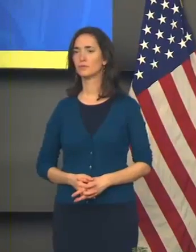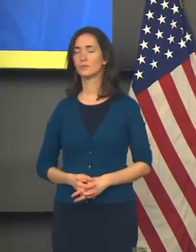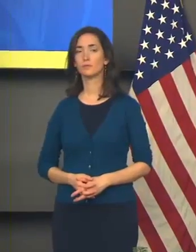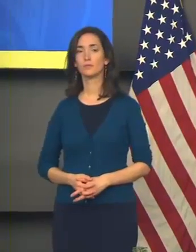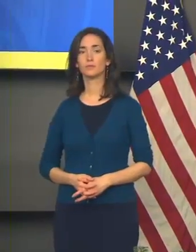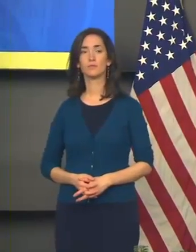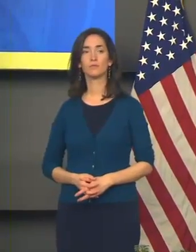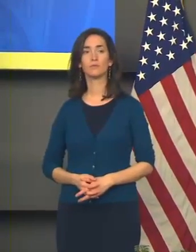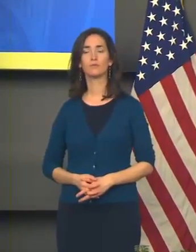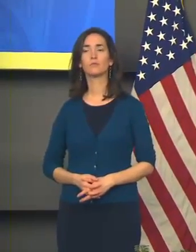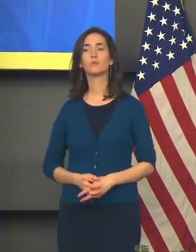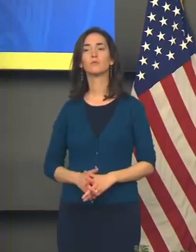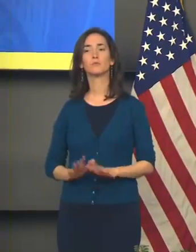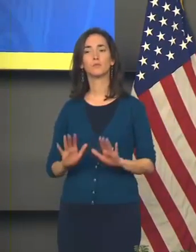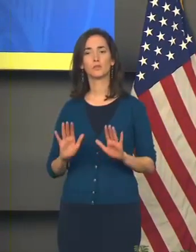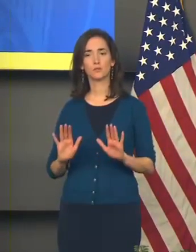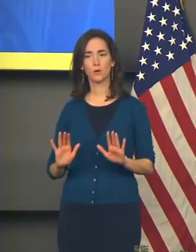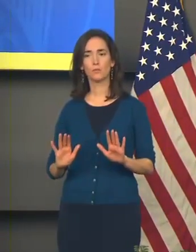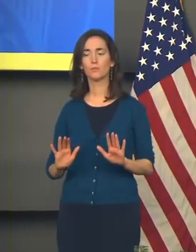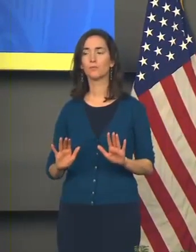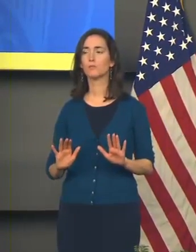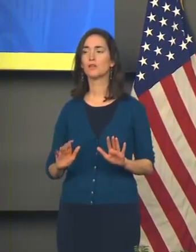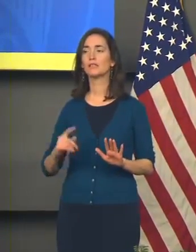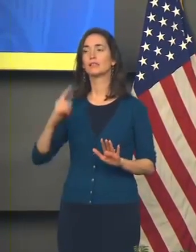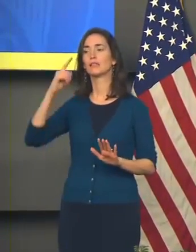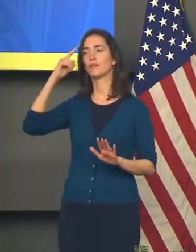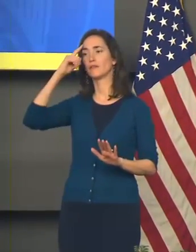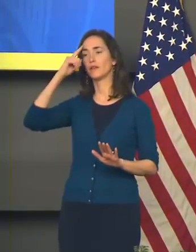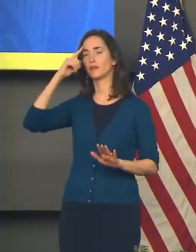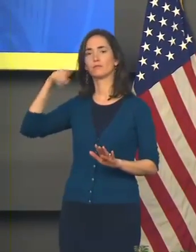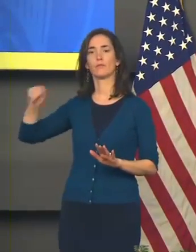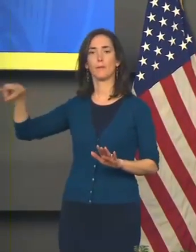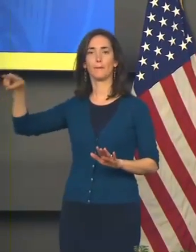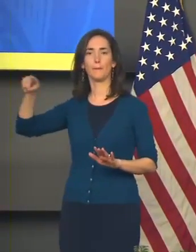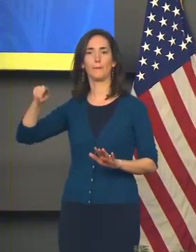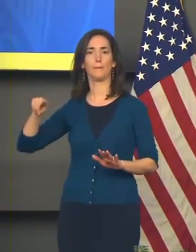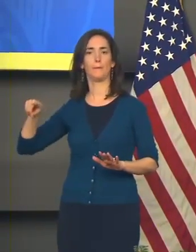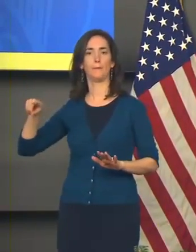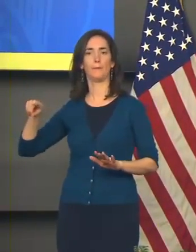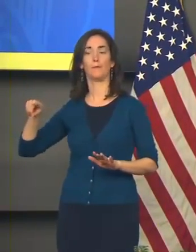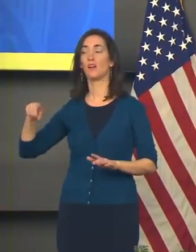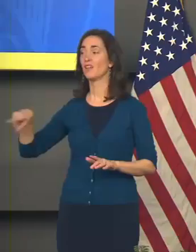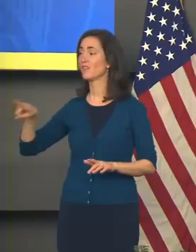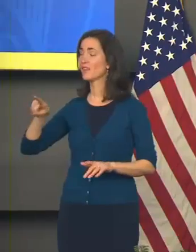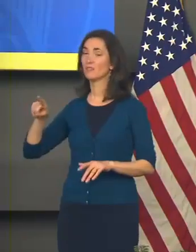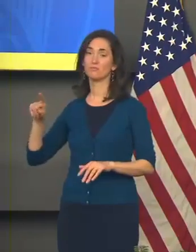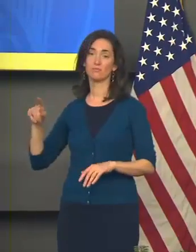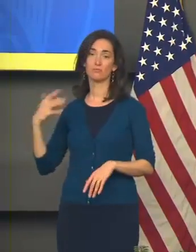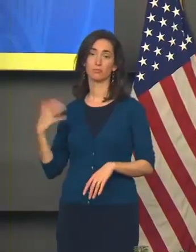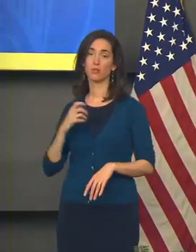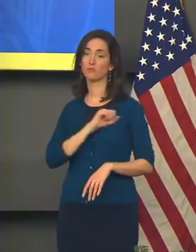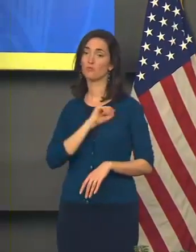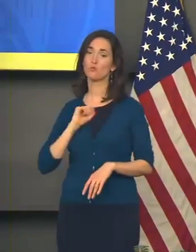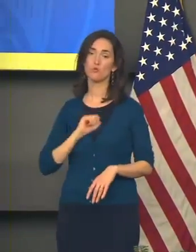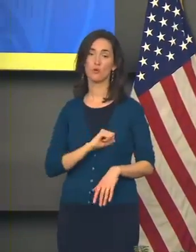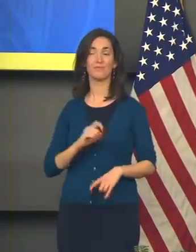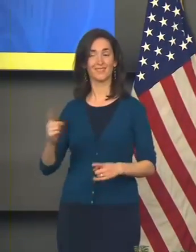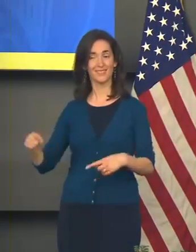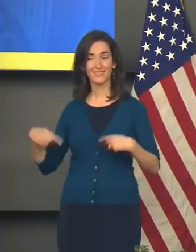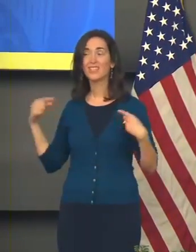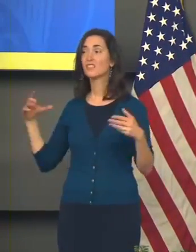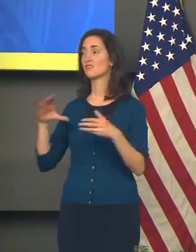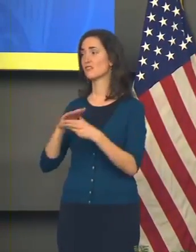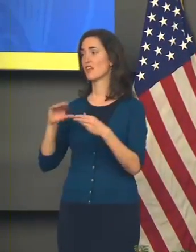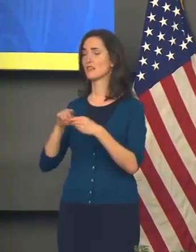Let's do what we can for them. You know, they are heroes. We've been saying that throughout.